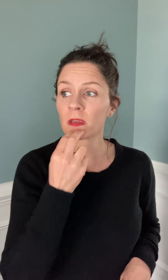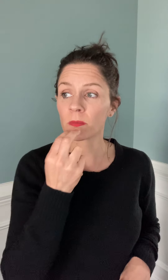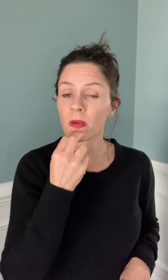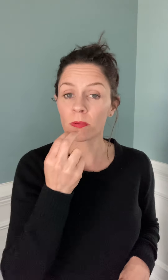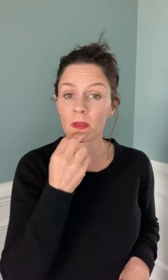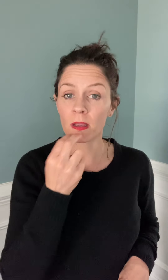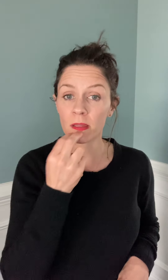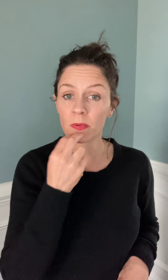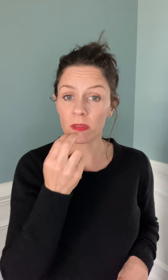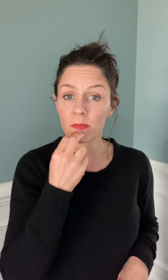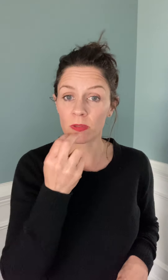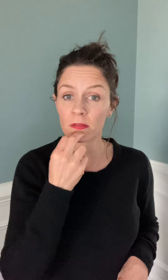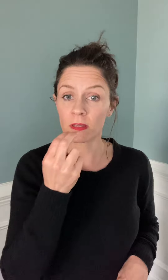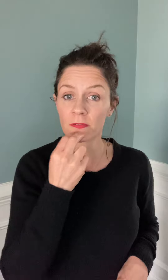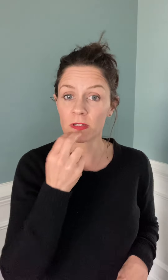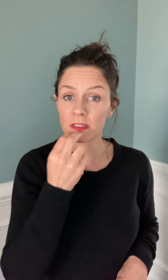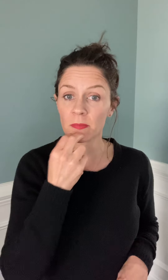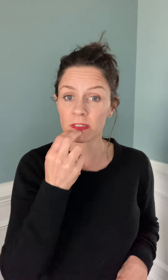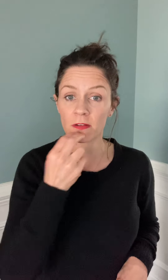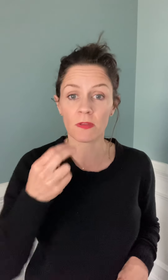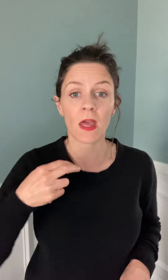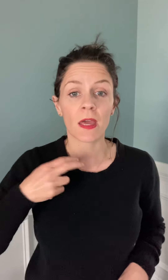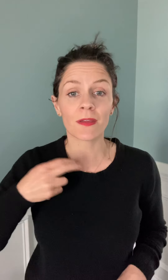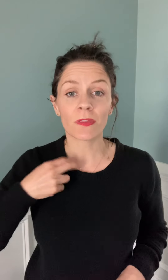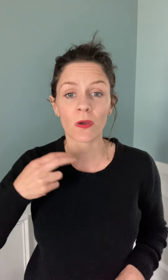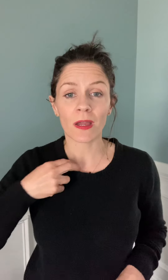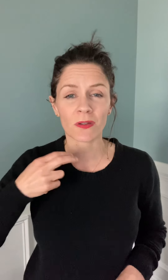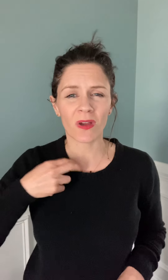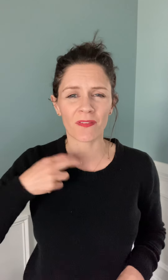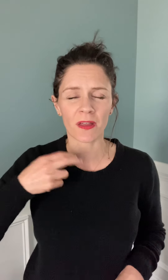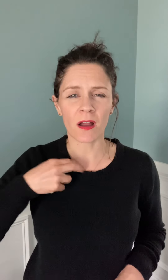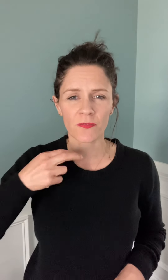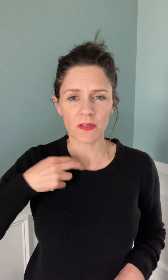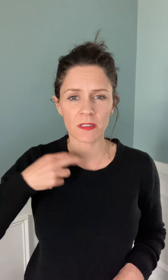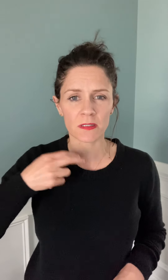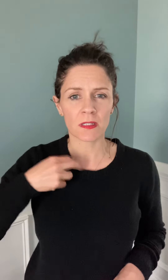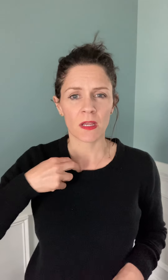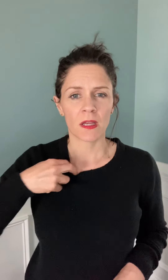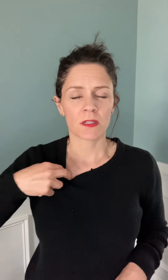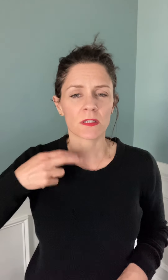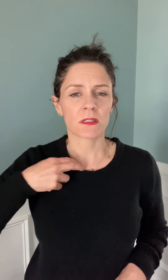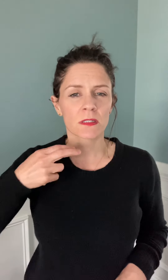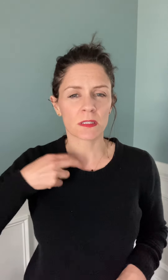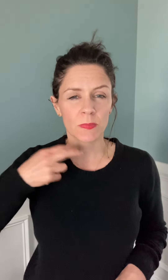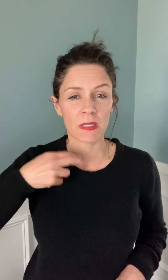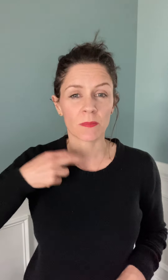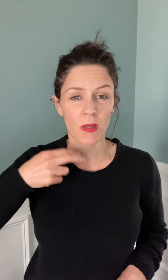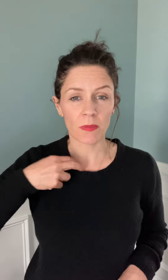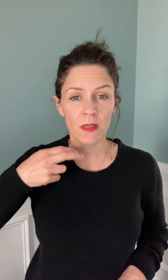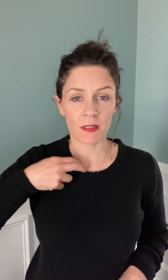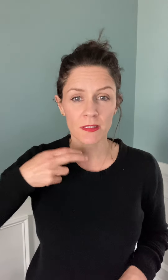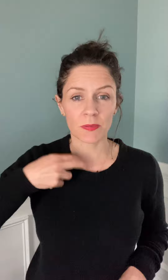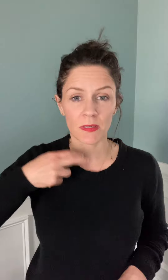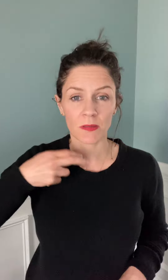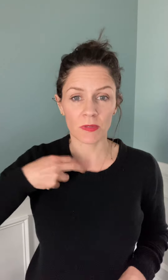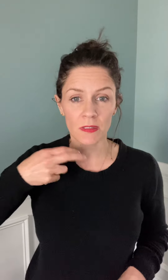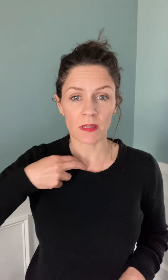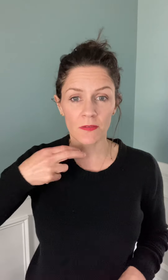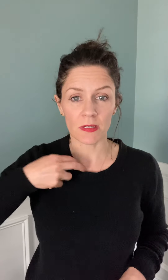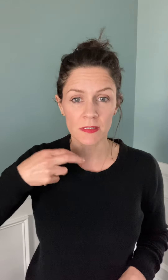in public, I deeply and completely love and accept myself. Even though I don't have the confidence to speak in public, I deeply and completely love and accept